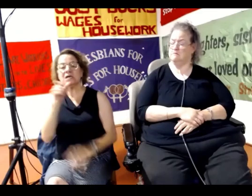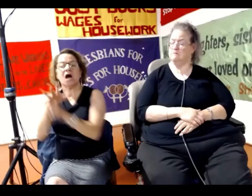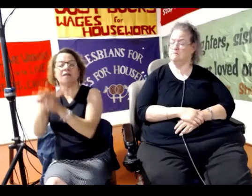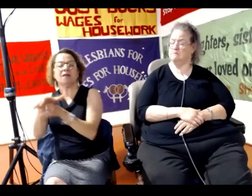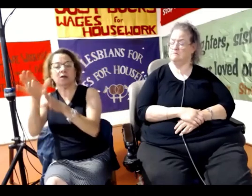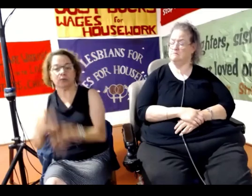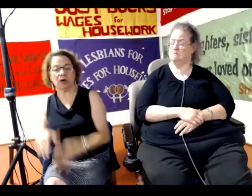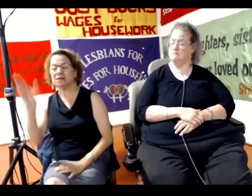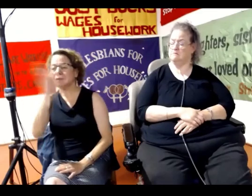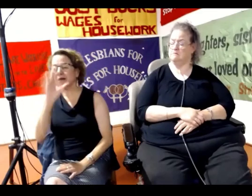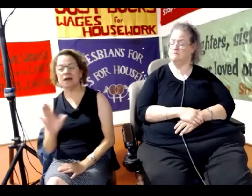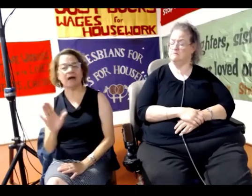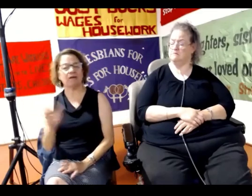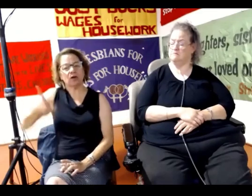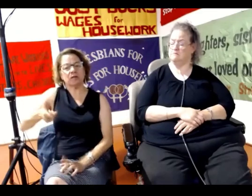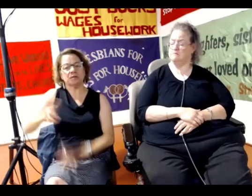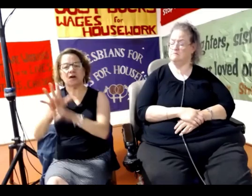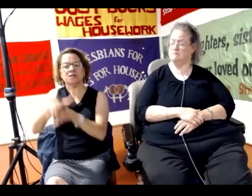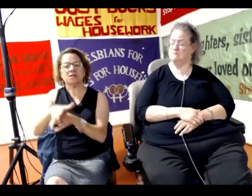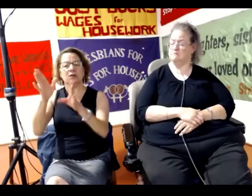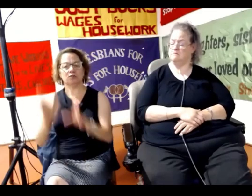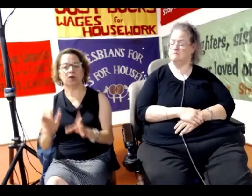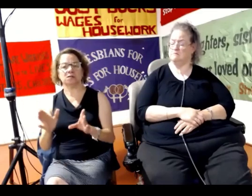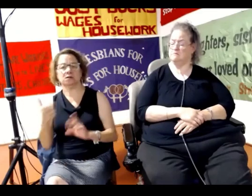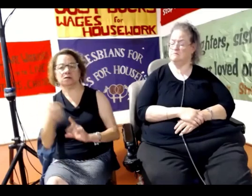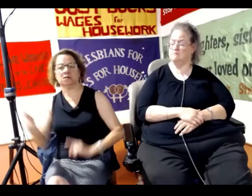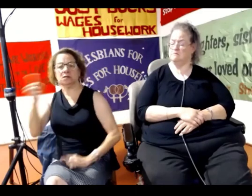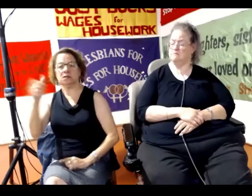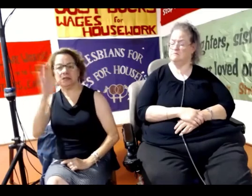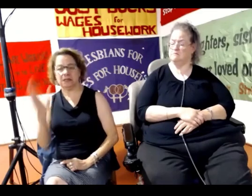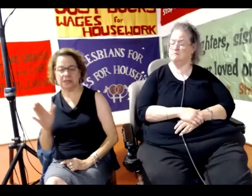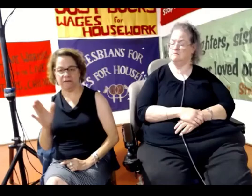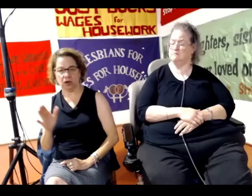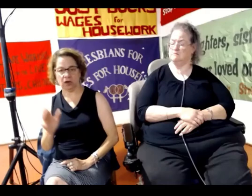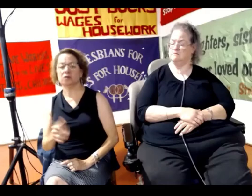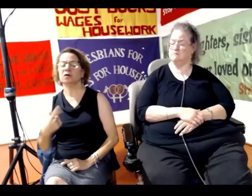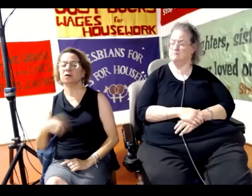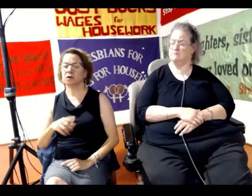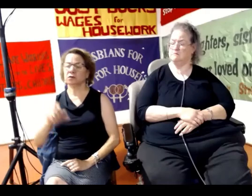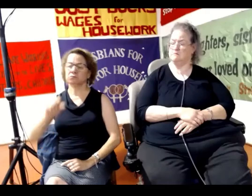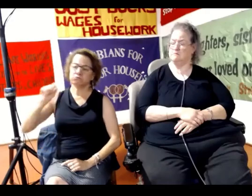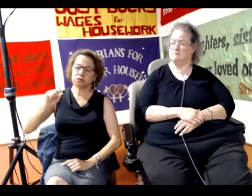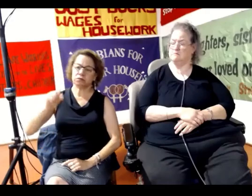Never the oppressors. Okay? Free Palestine.